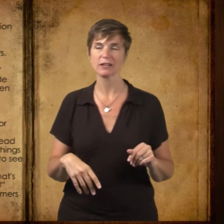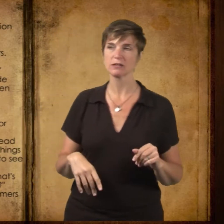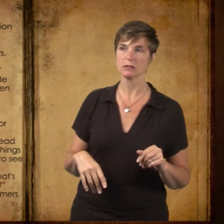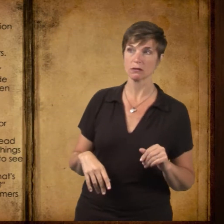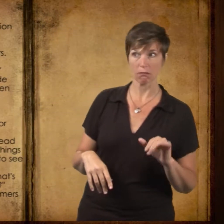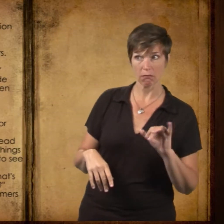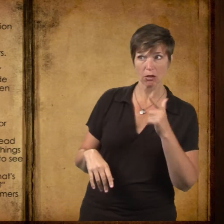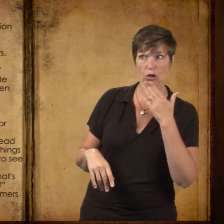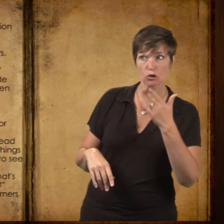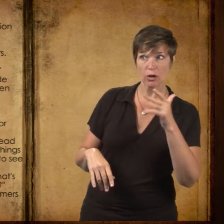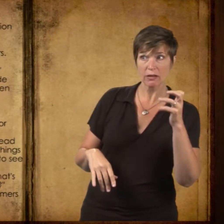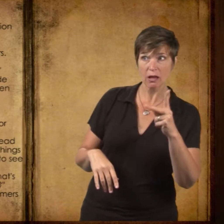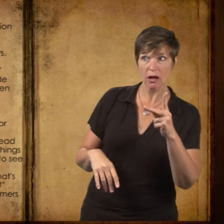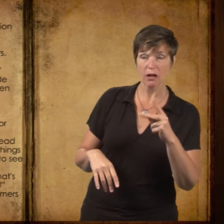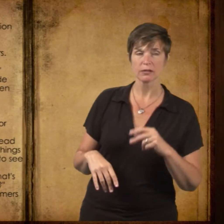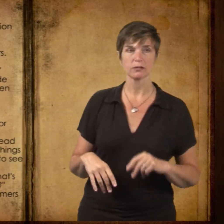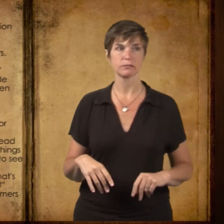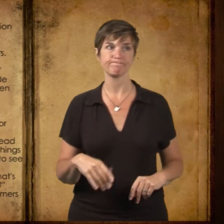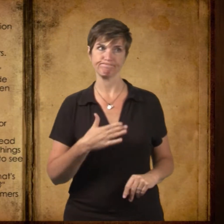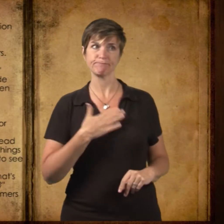glad to see your mother's got a man to do it.